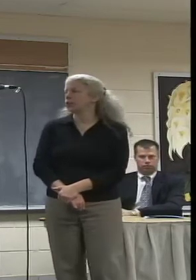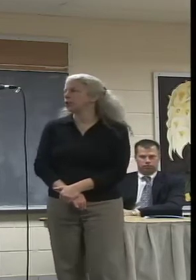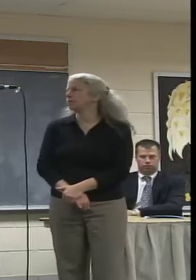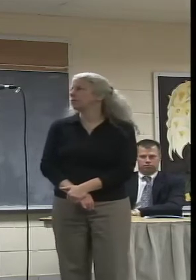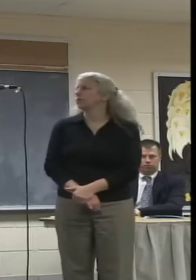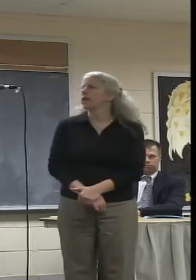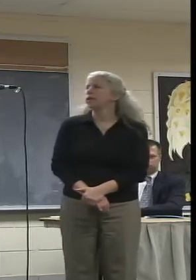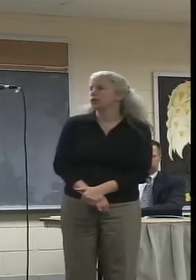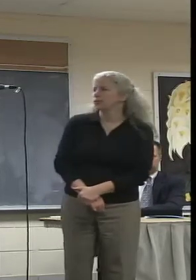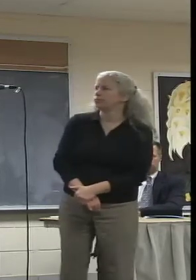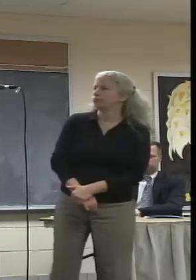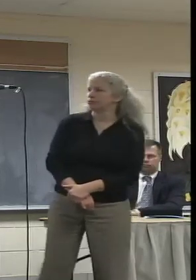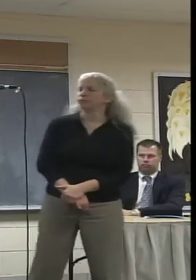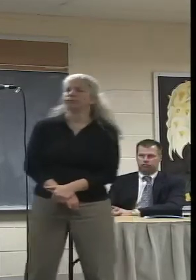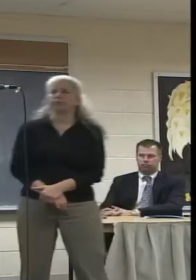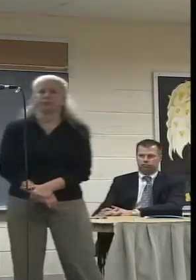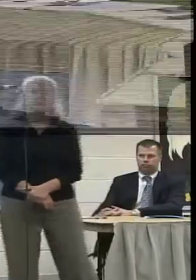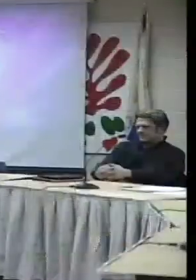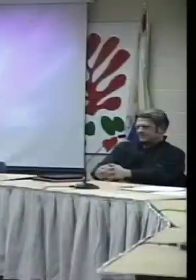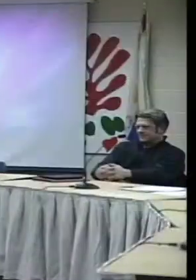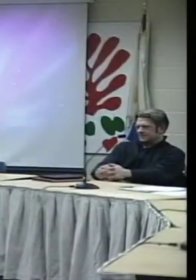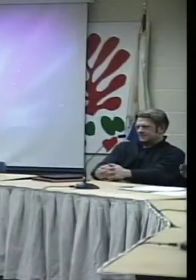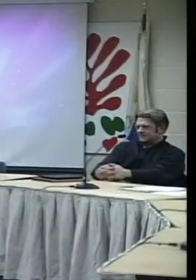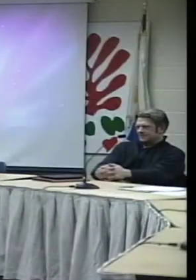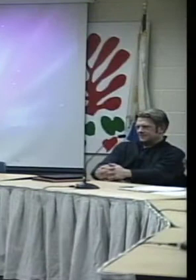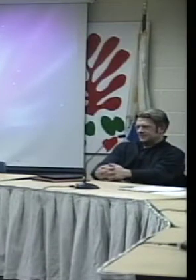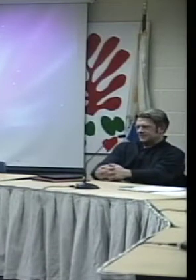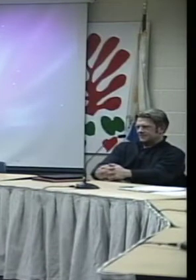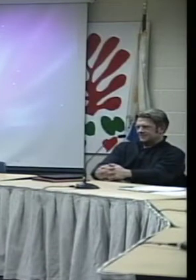television. Thank you. Thank you. Roger.